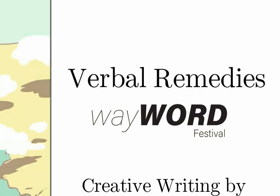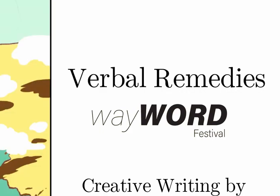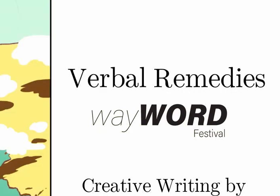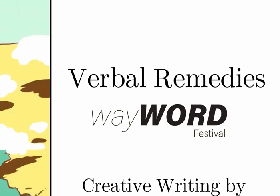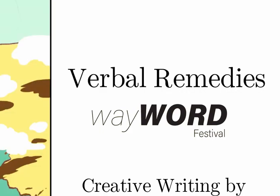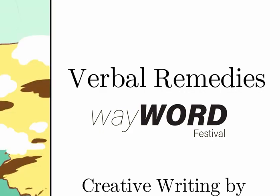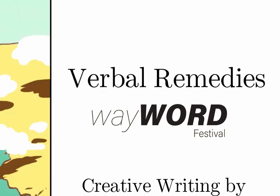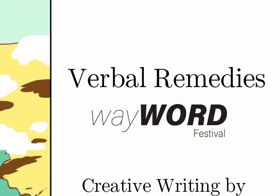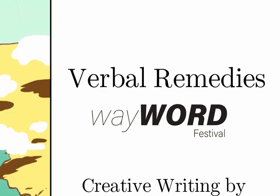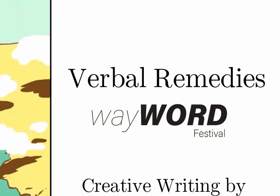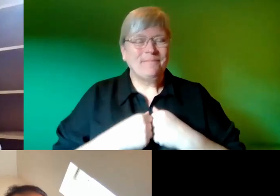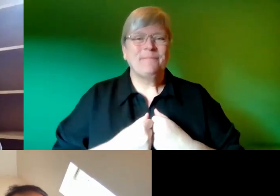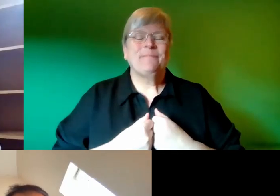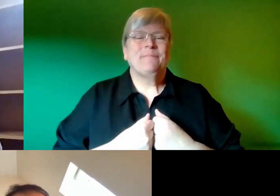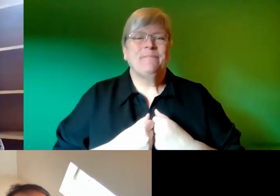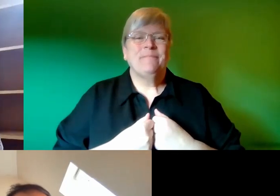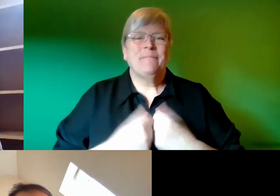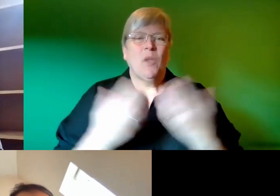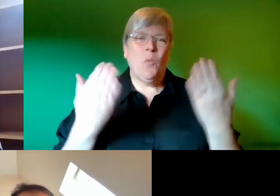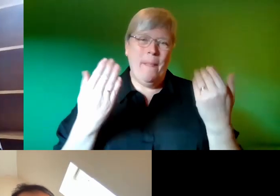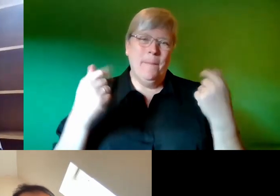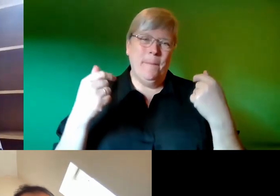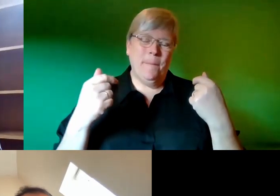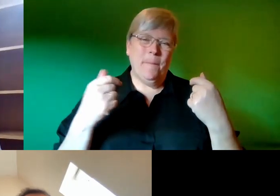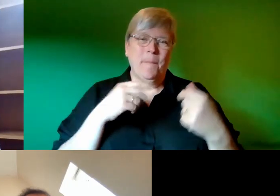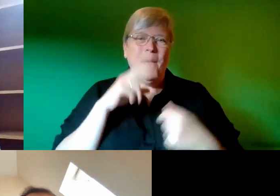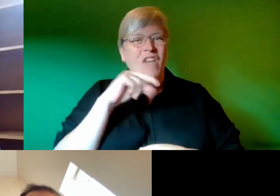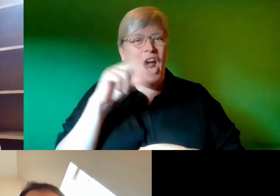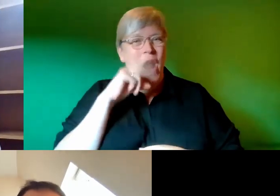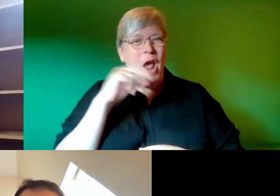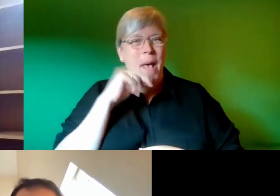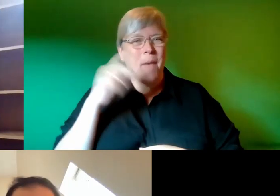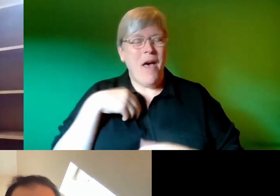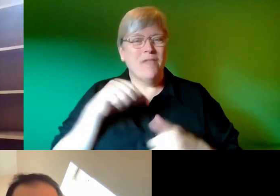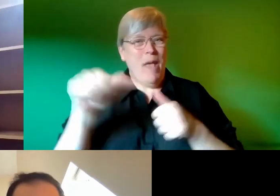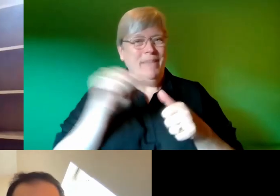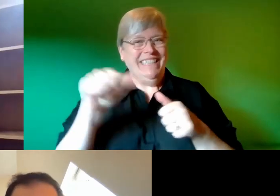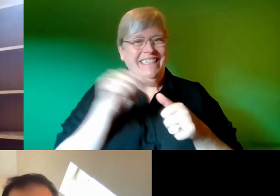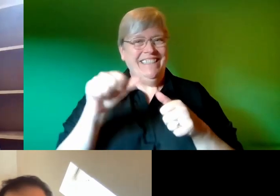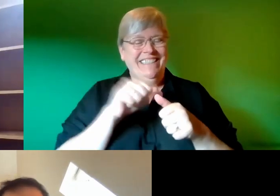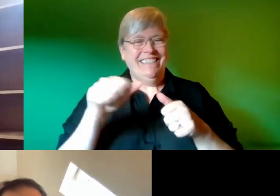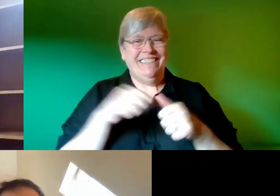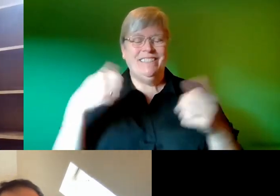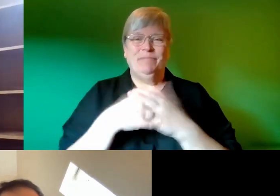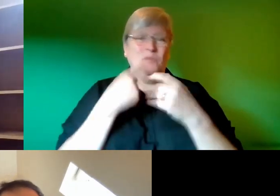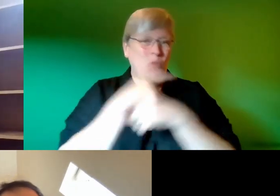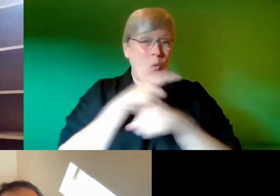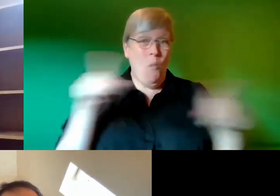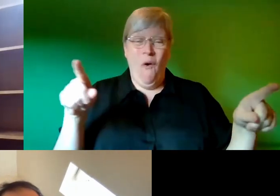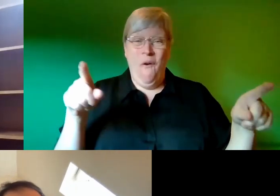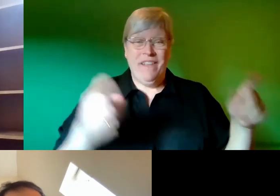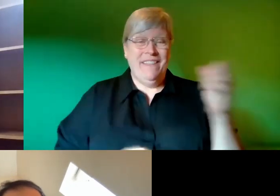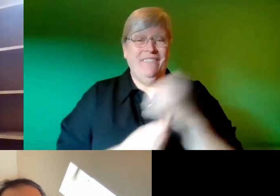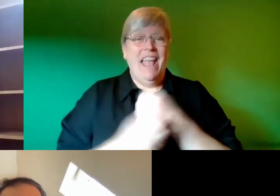Hi, everybody. Hello, welcome to verbal remedies booster shot the launch event. Thank you very, very much for coming.